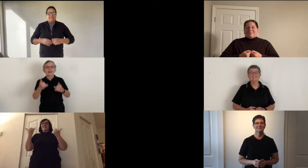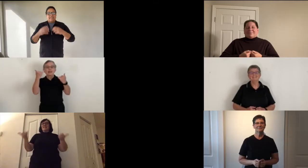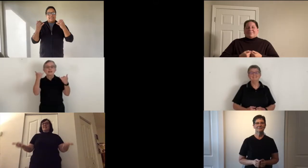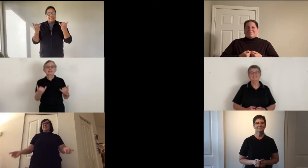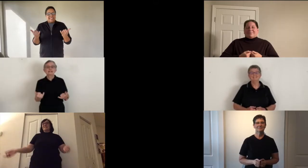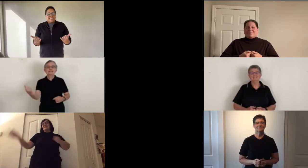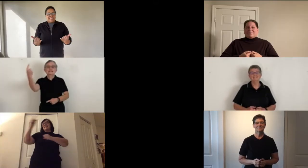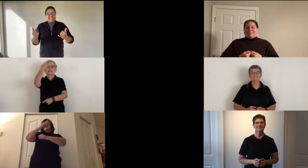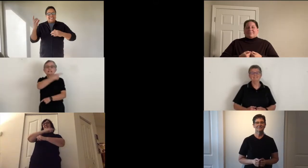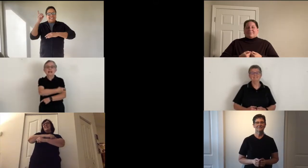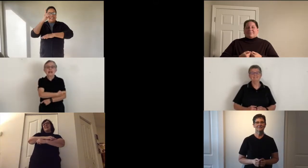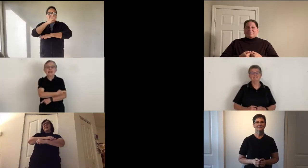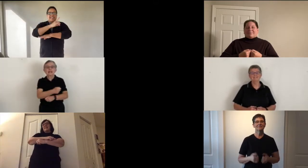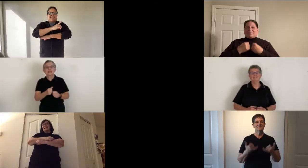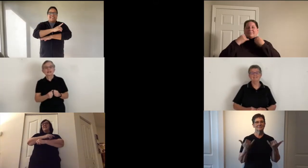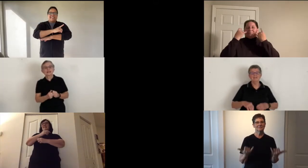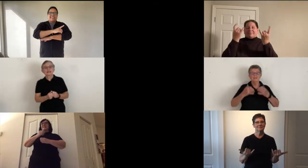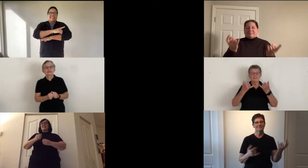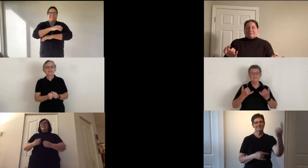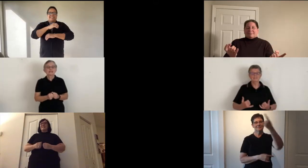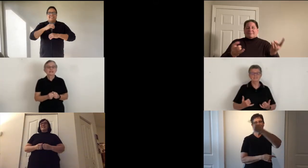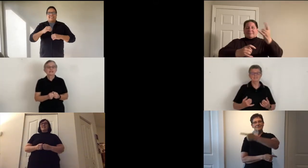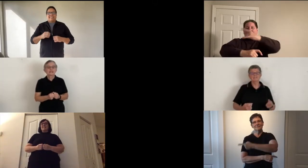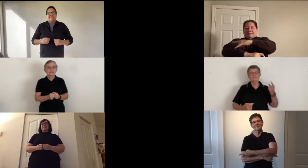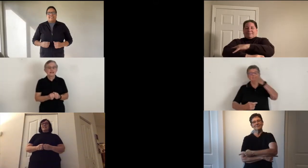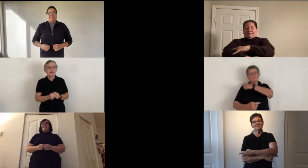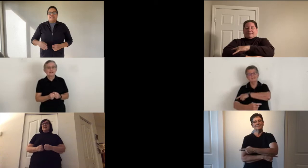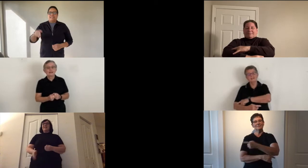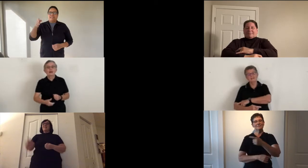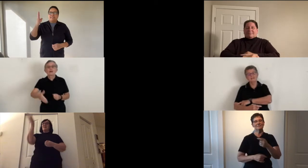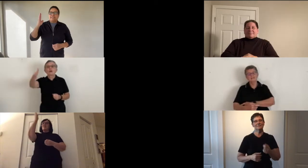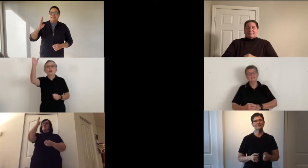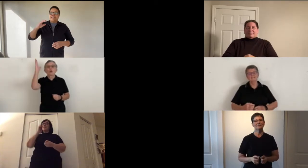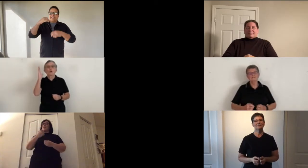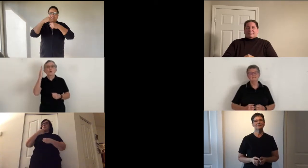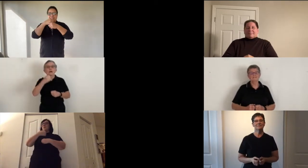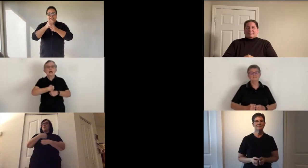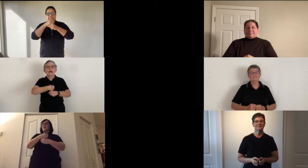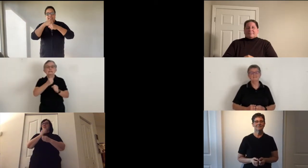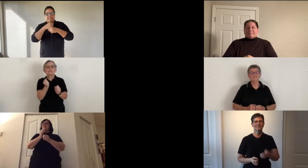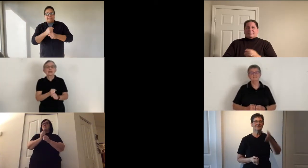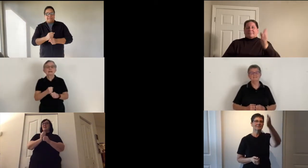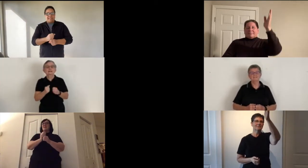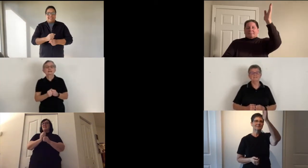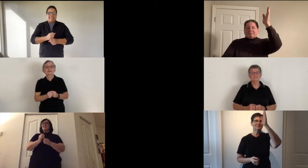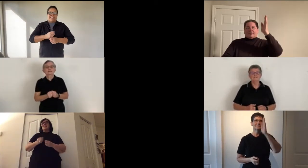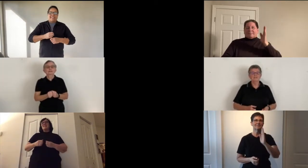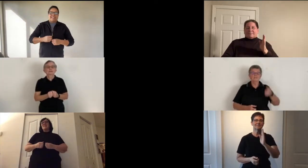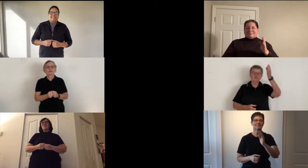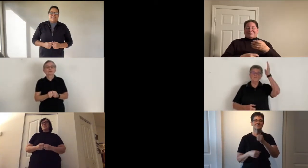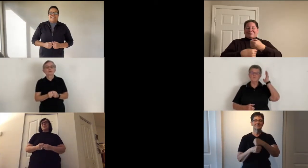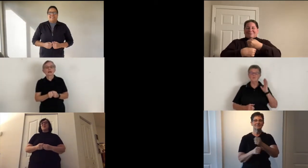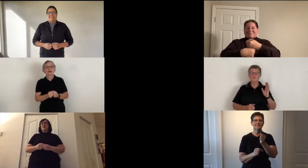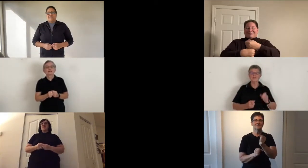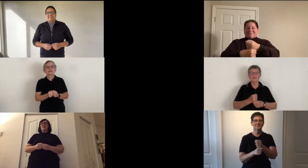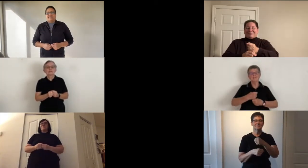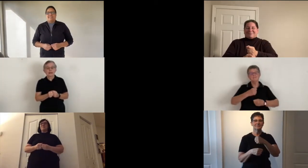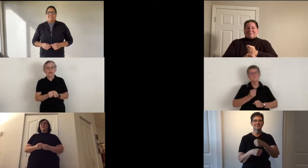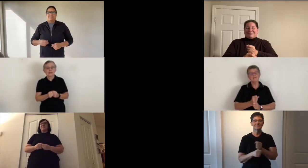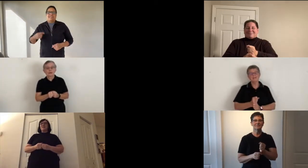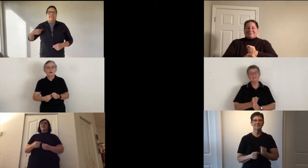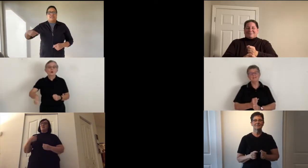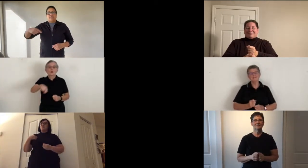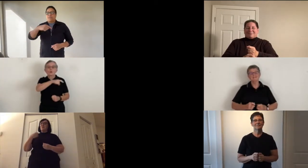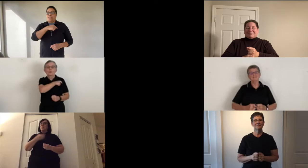This is the day, this is the day that the Lord has made, that the Lord has